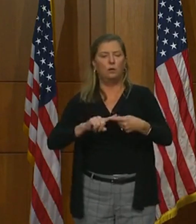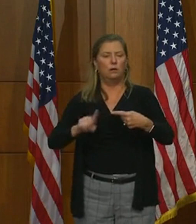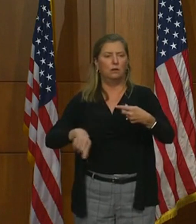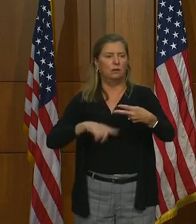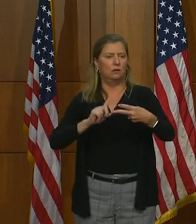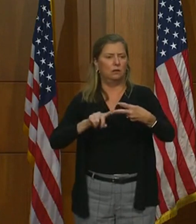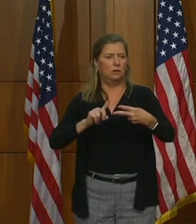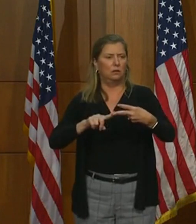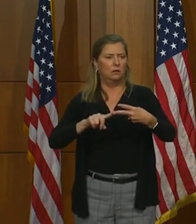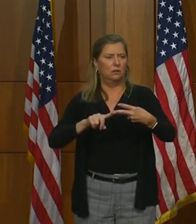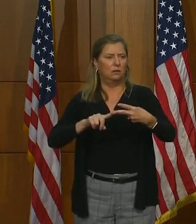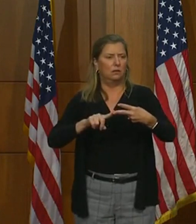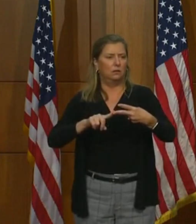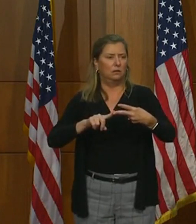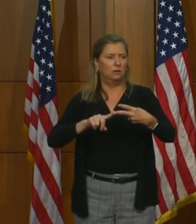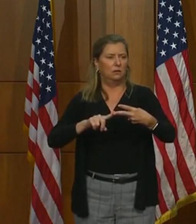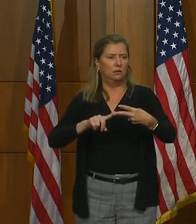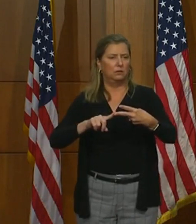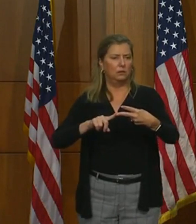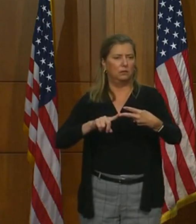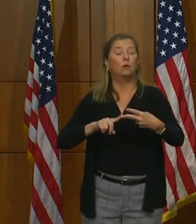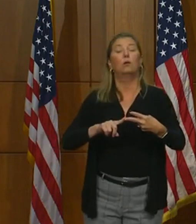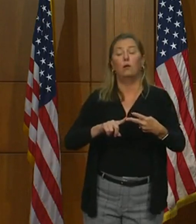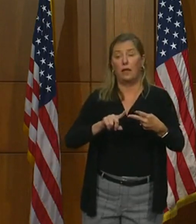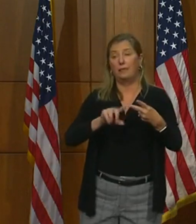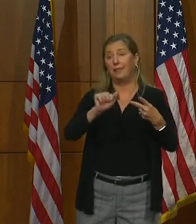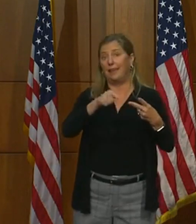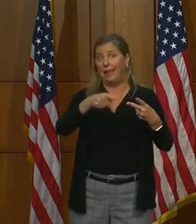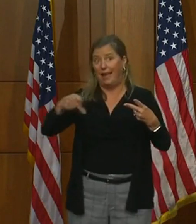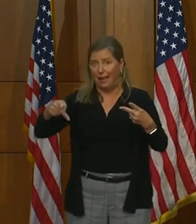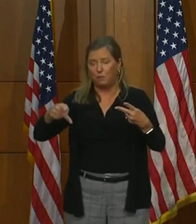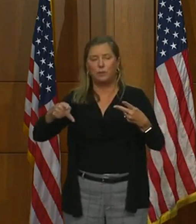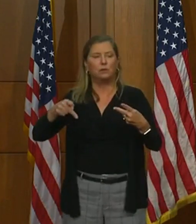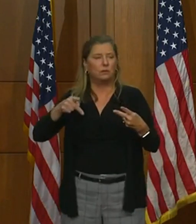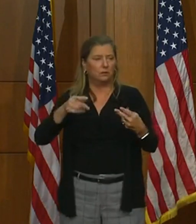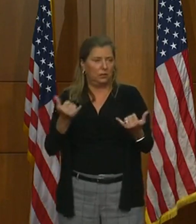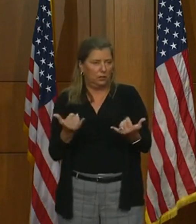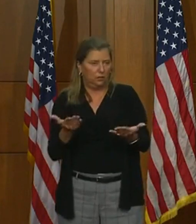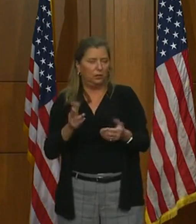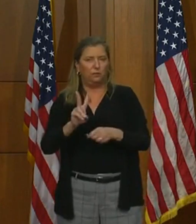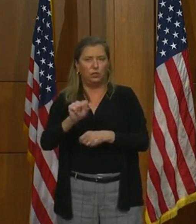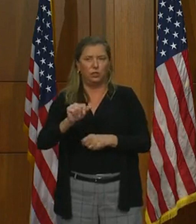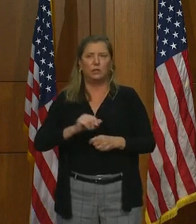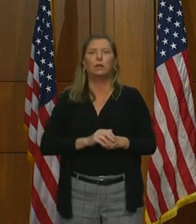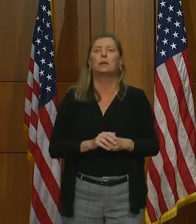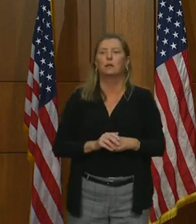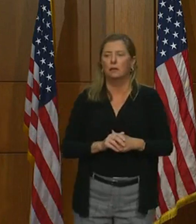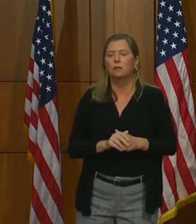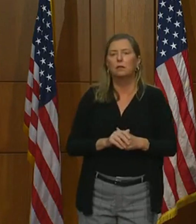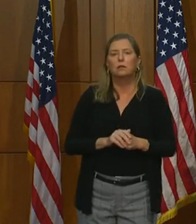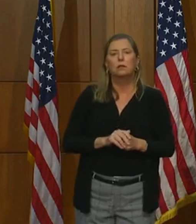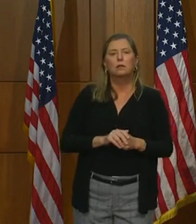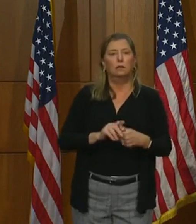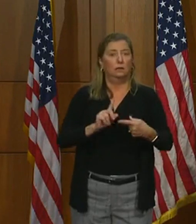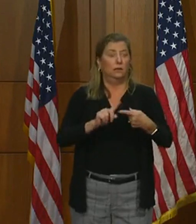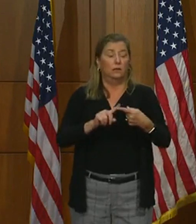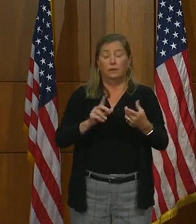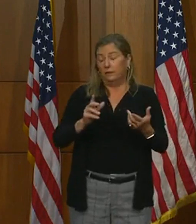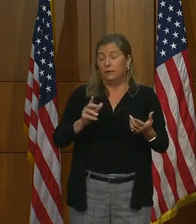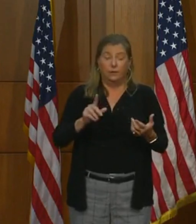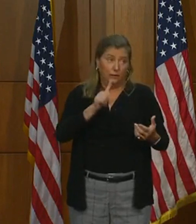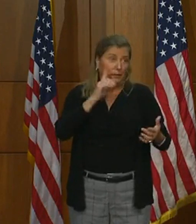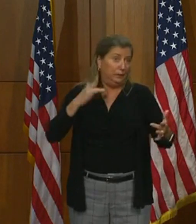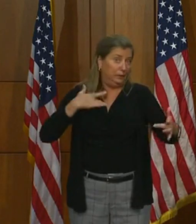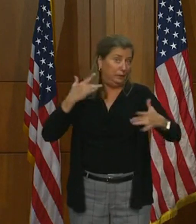with exposure notification app development here in Virginia. So first, we're really excited about